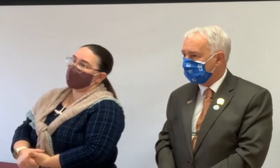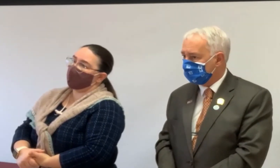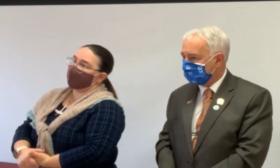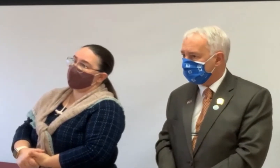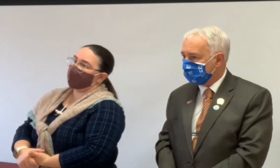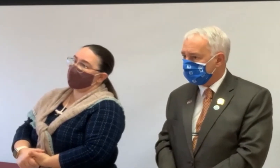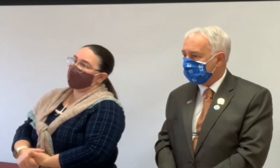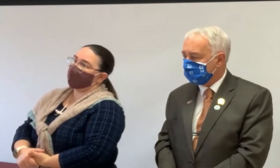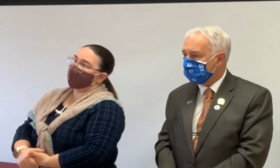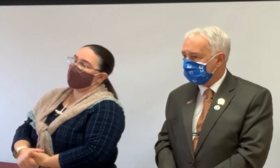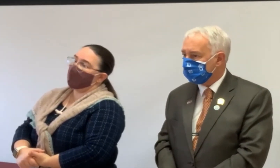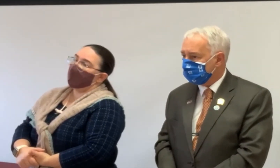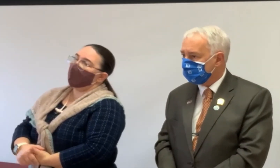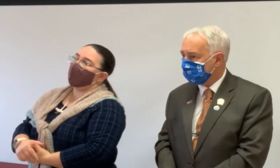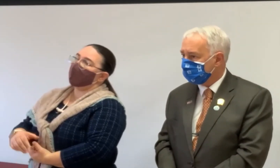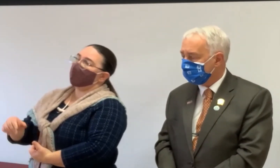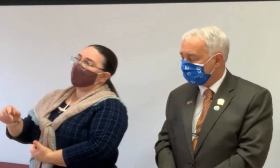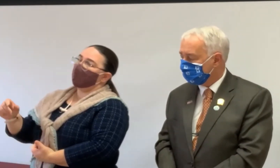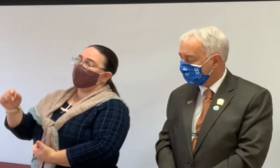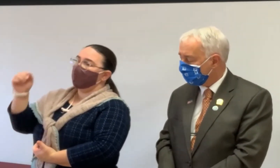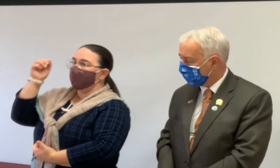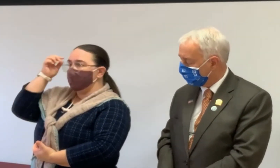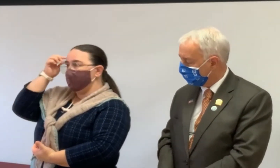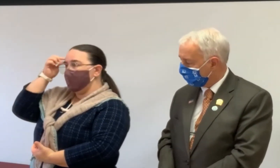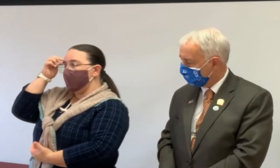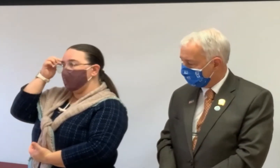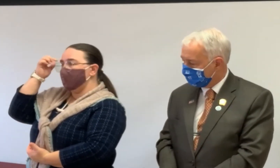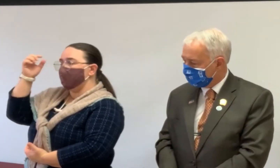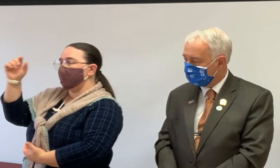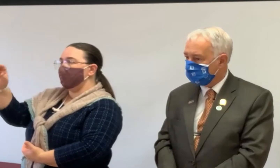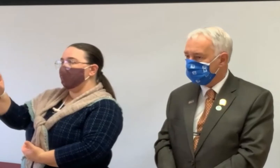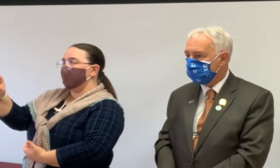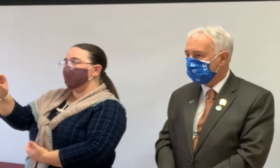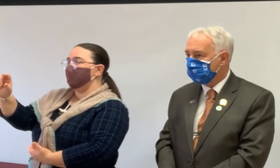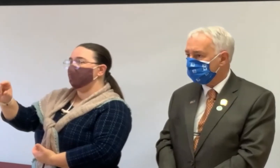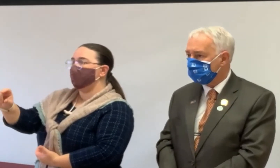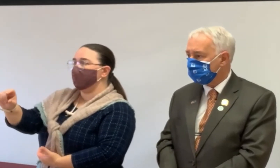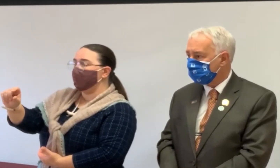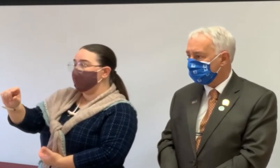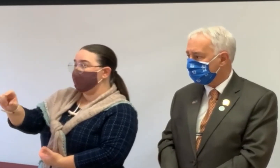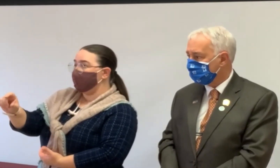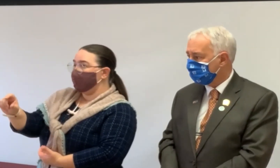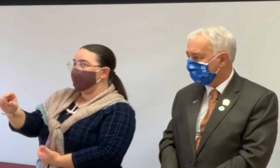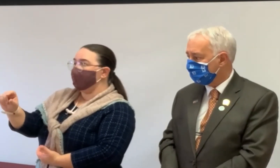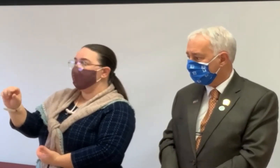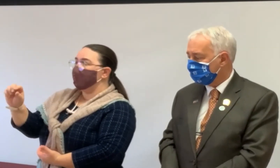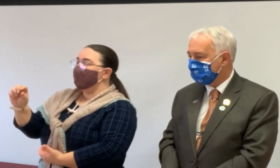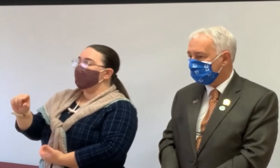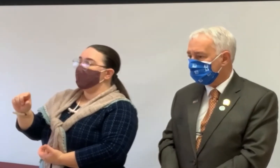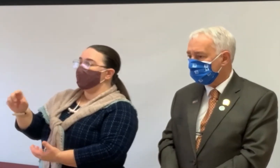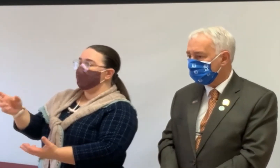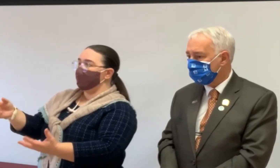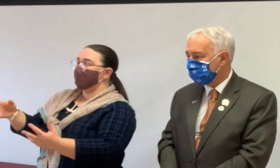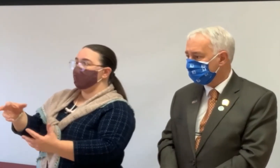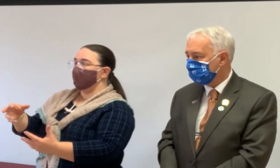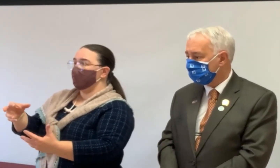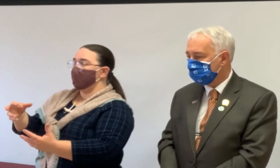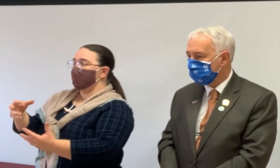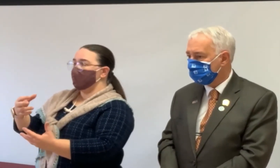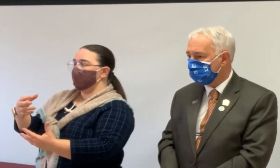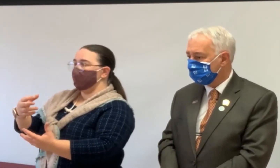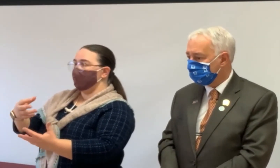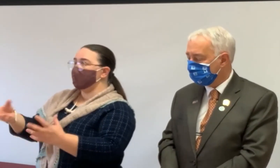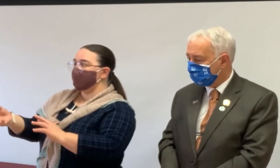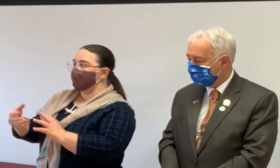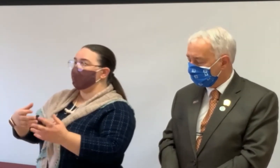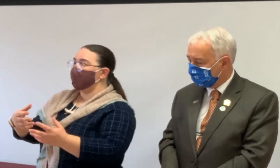At least. Yeah. And the interest rate isn't really, so the interest rate might be a little higher, but where the reverse mortgage